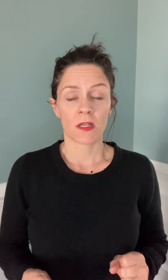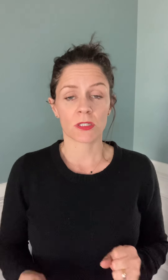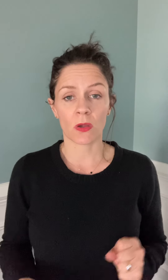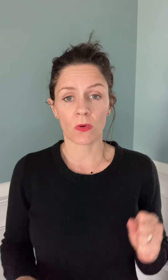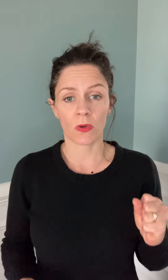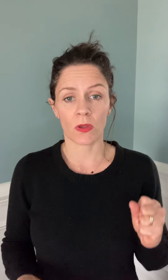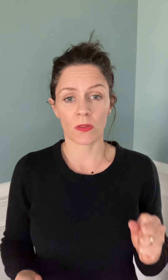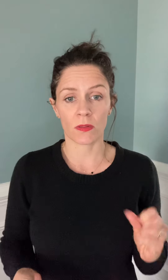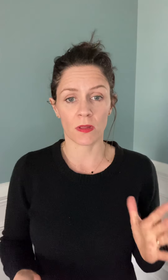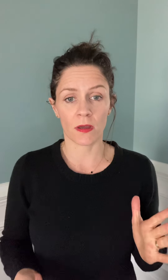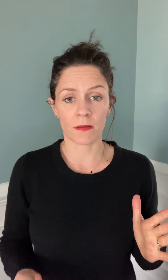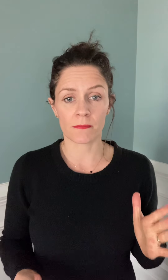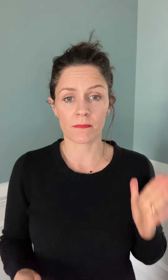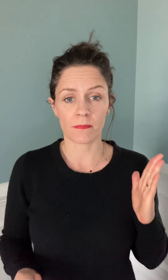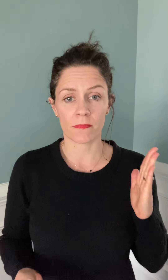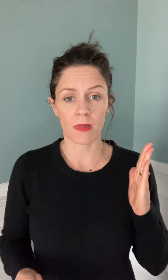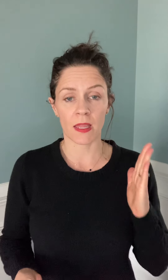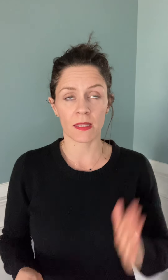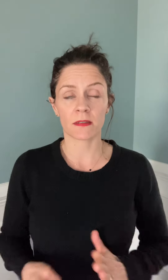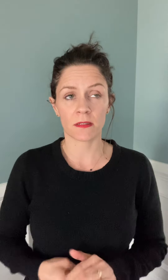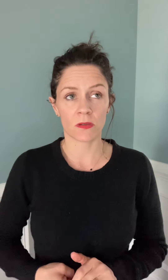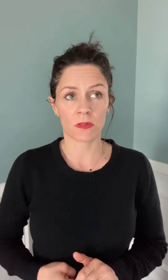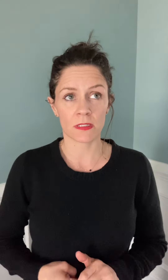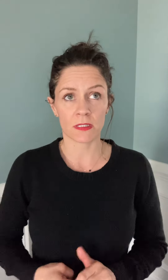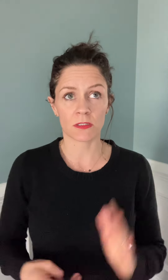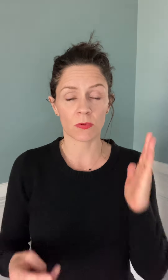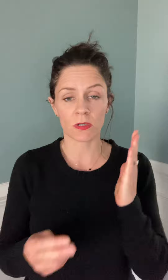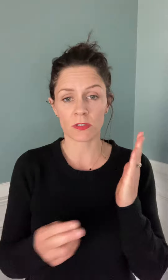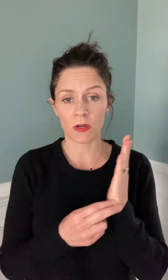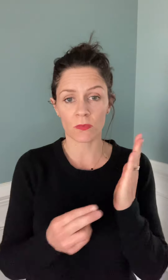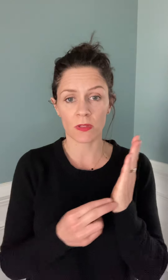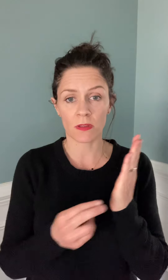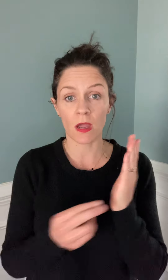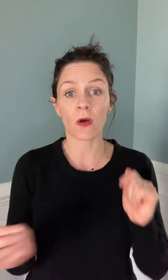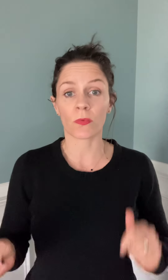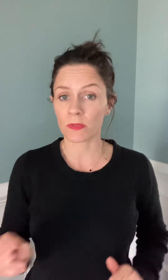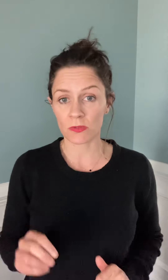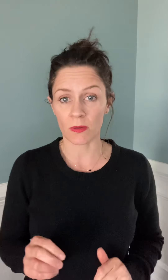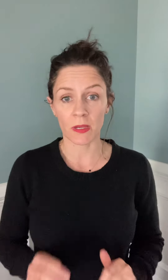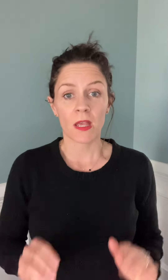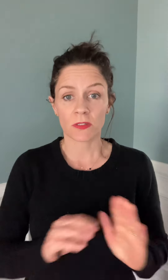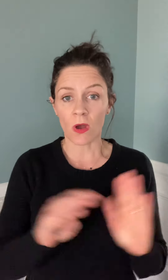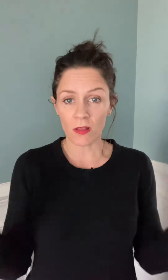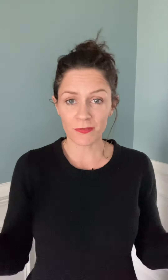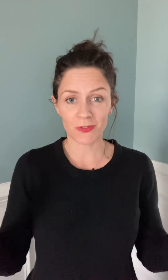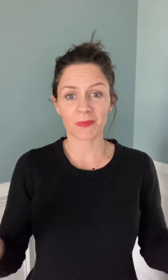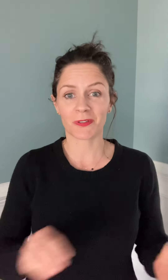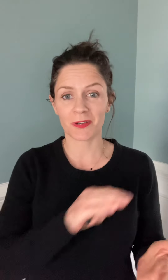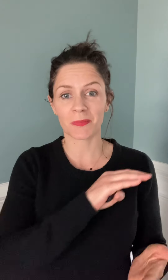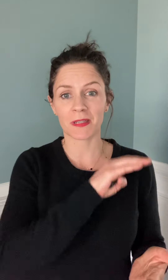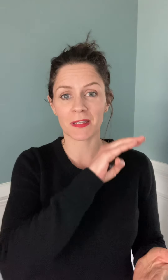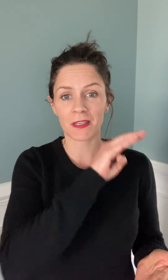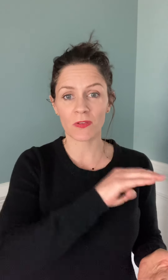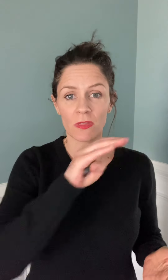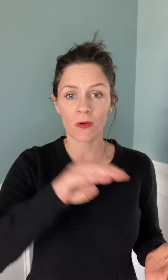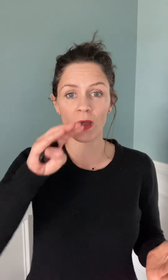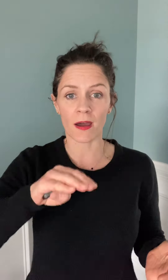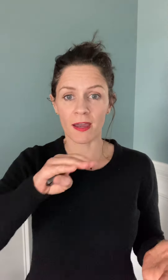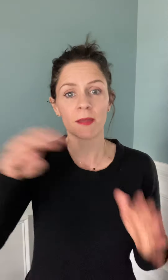So, and let's see, so we're gonna start with, oh, the script. So all of the scripts are gonna be even though I